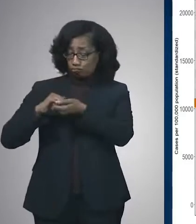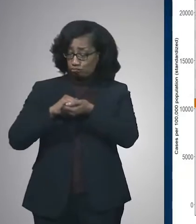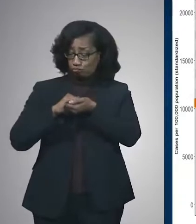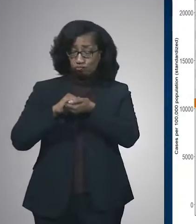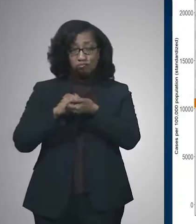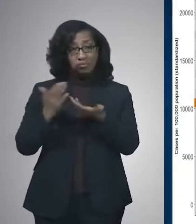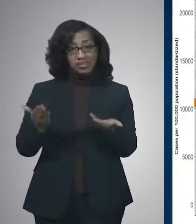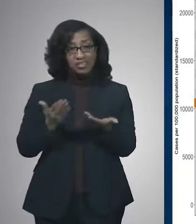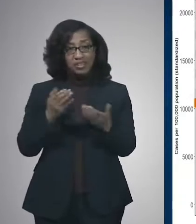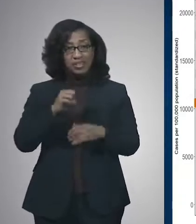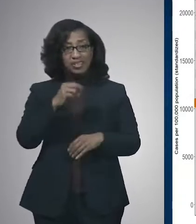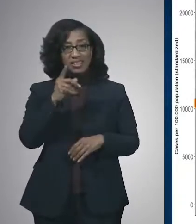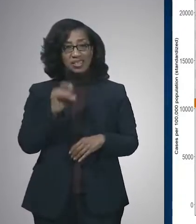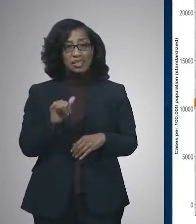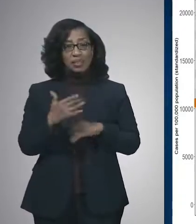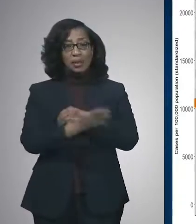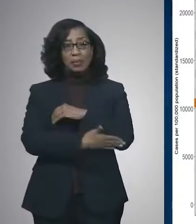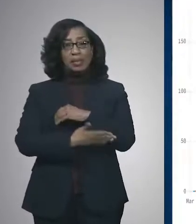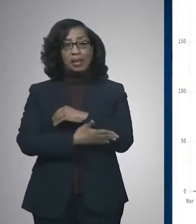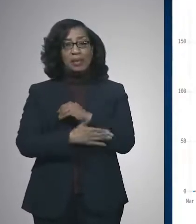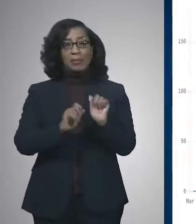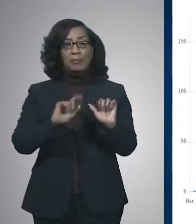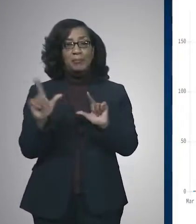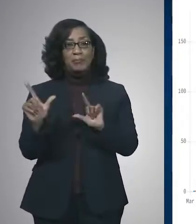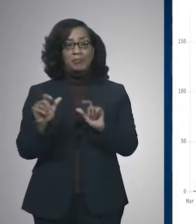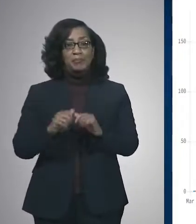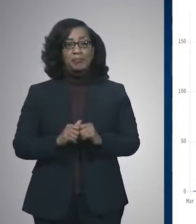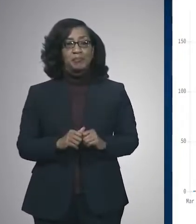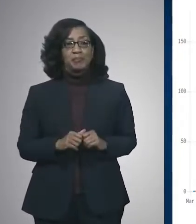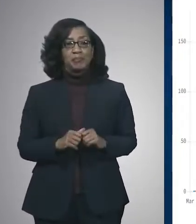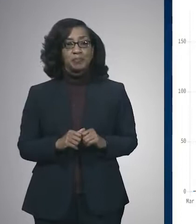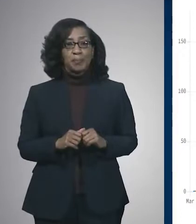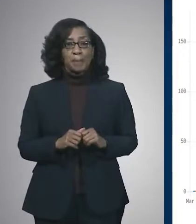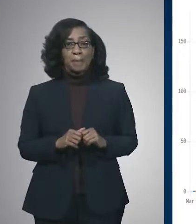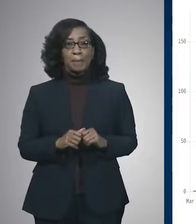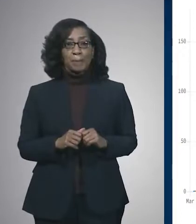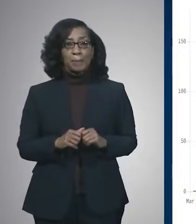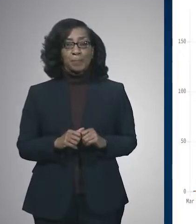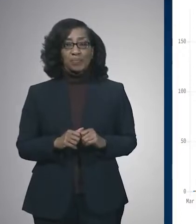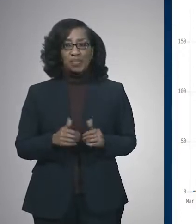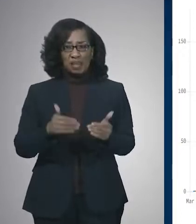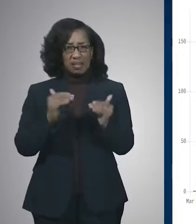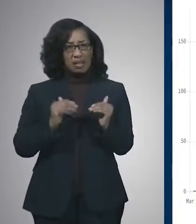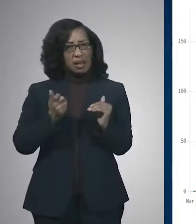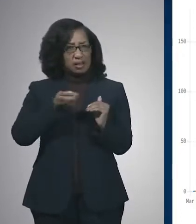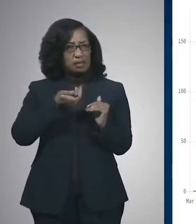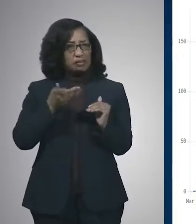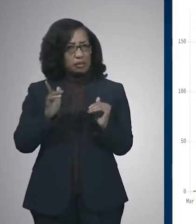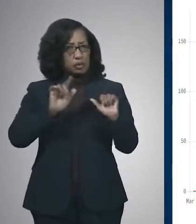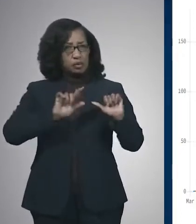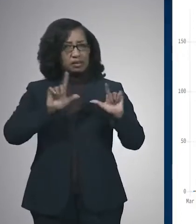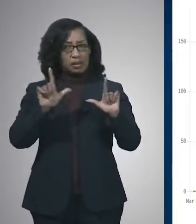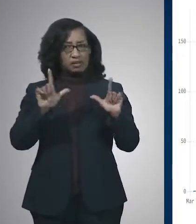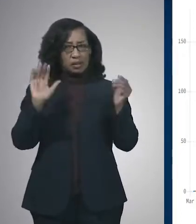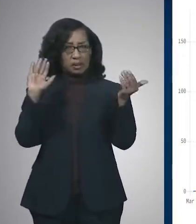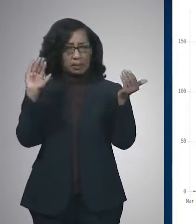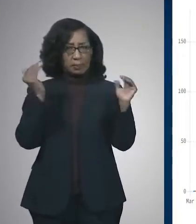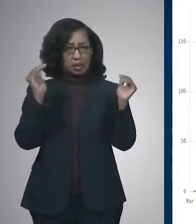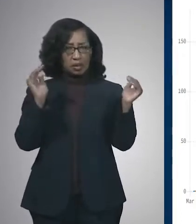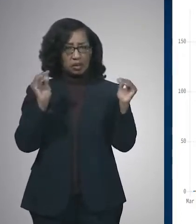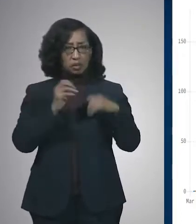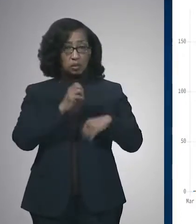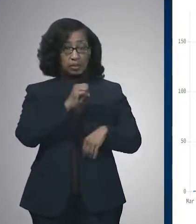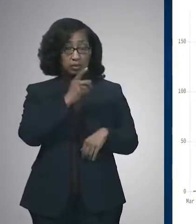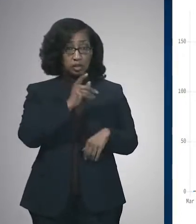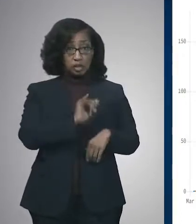have here in Shelby County. Next slide. The next few slides are comparisons between Shelby County's case